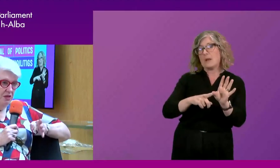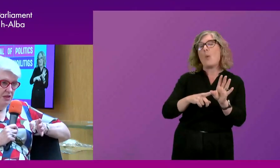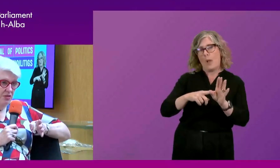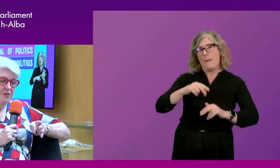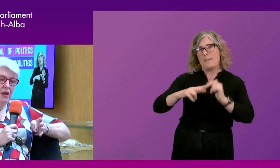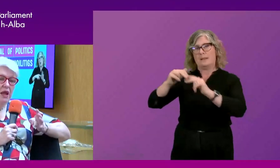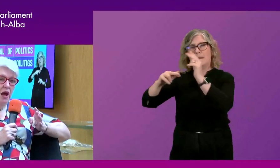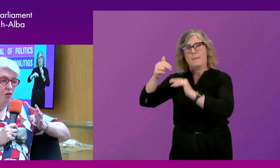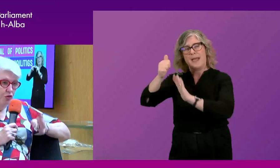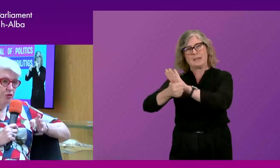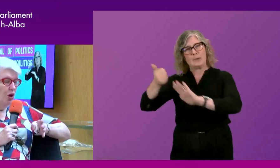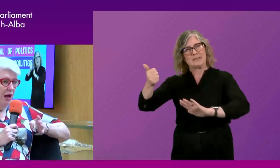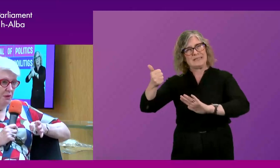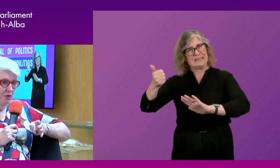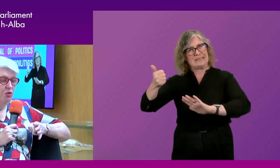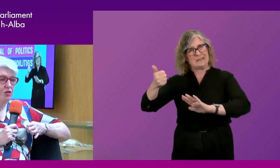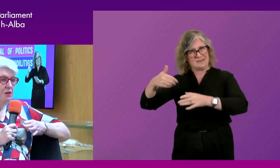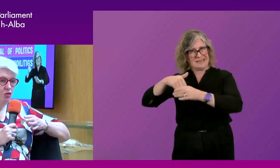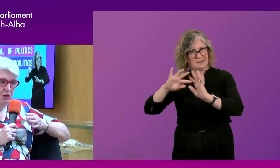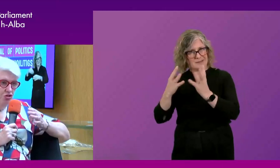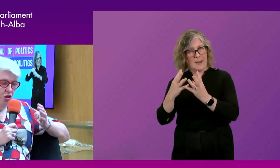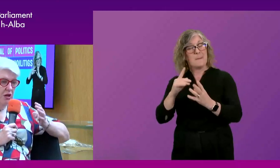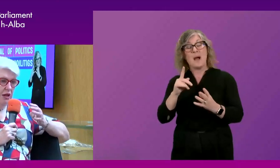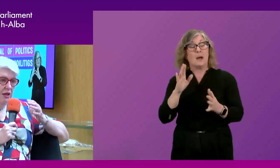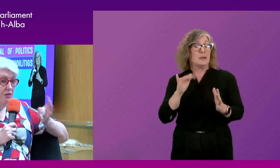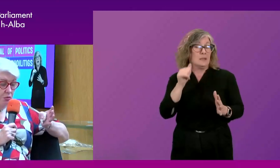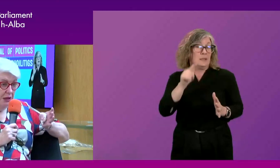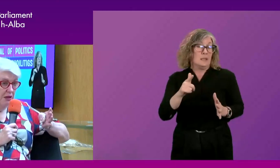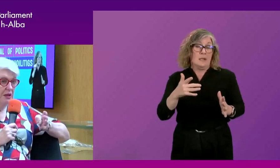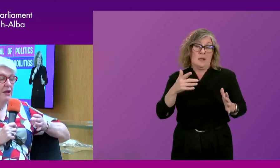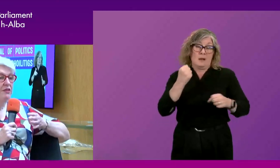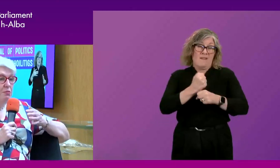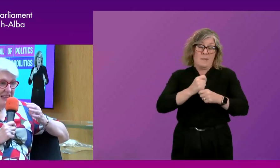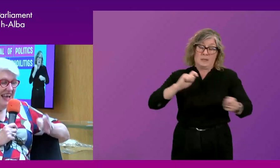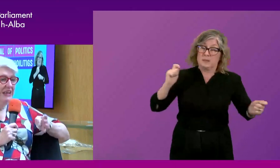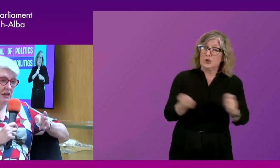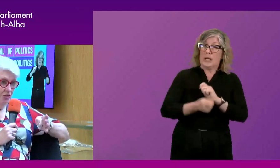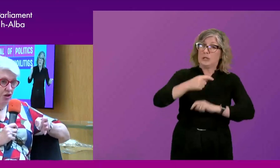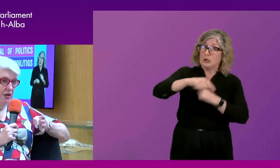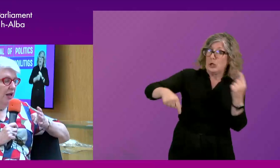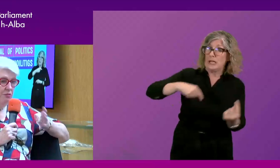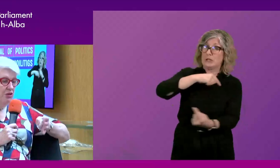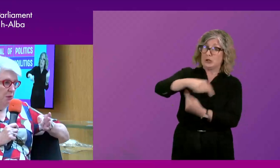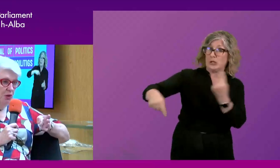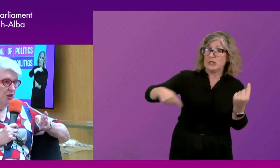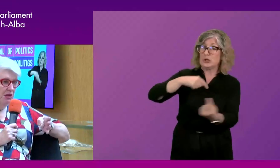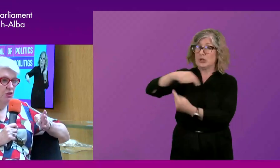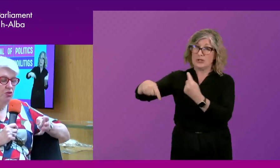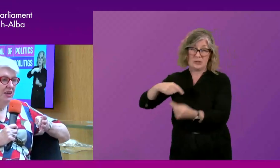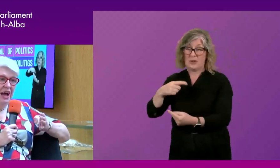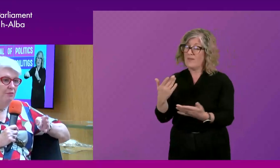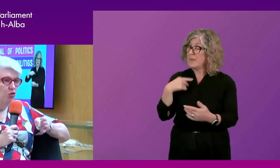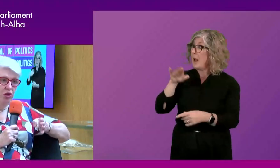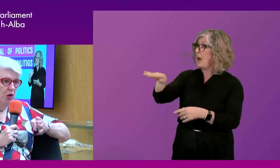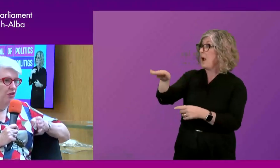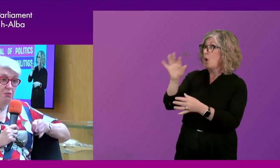expertise. Of course, what happened was there's been so much churn in government, there's been an endless churn. I speak to people on committees